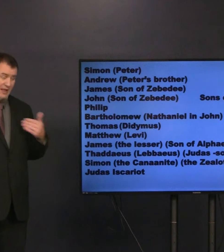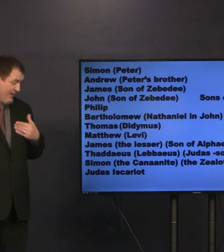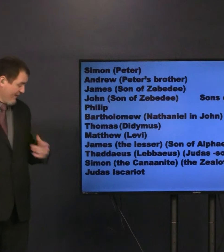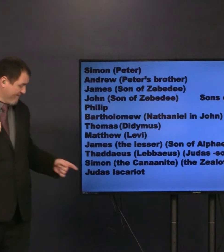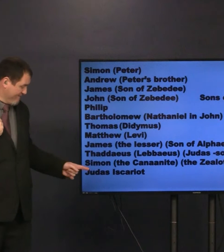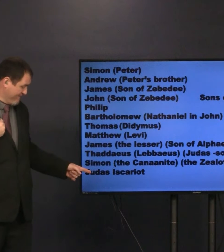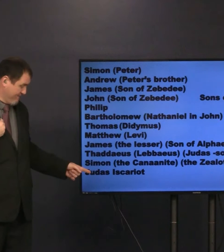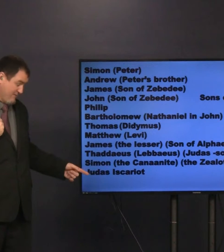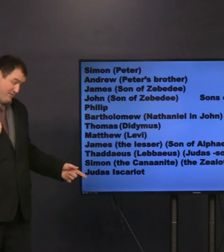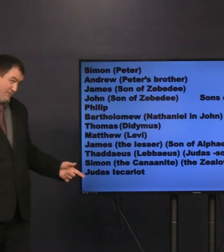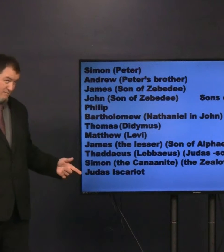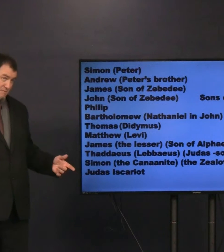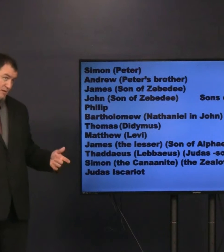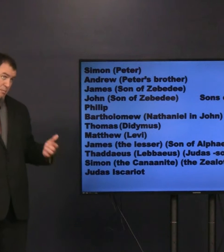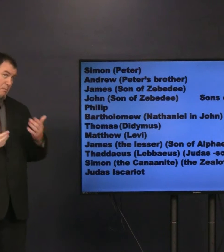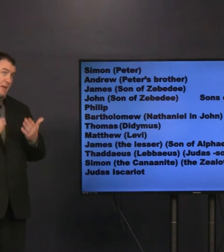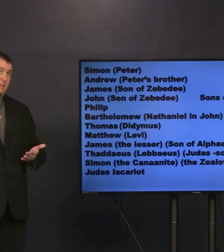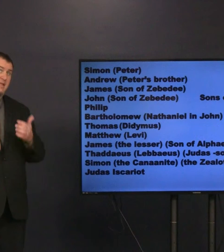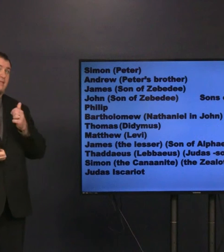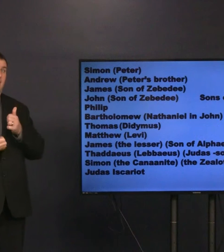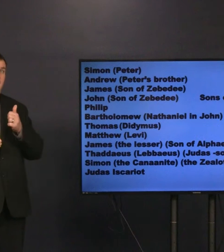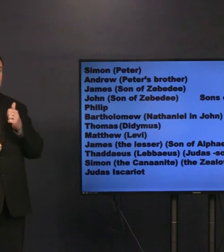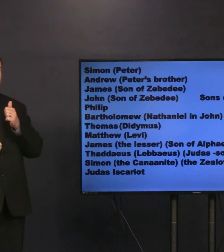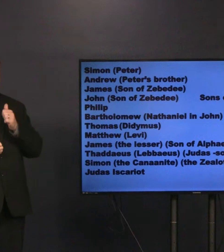And then, we have maybe